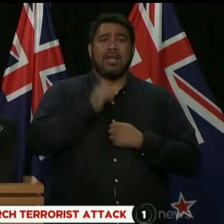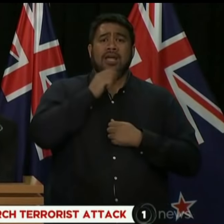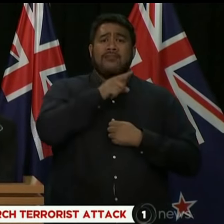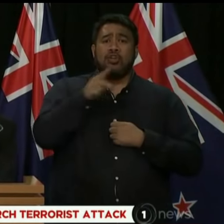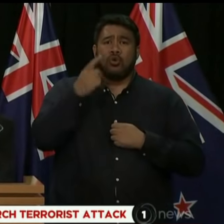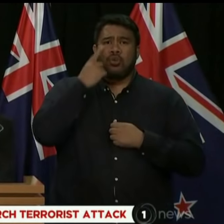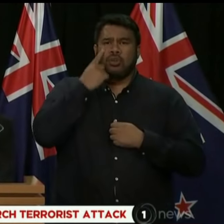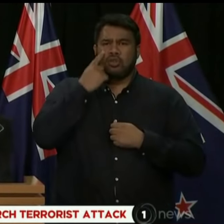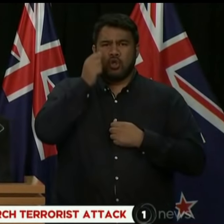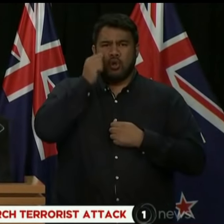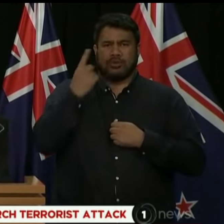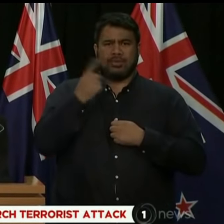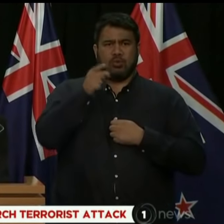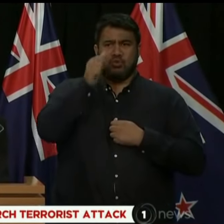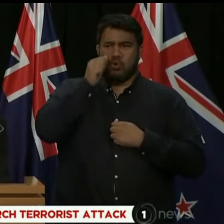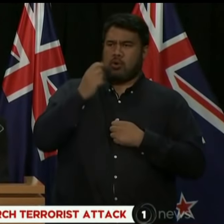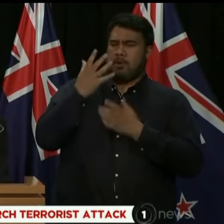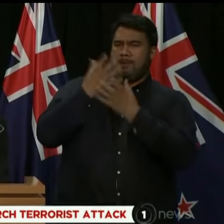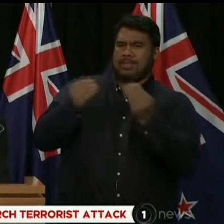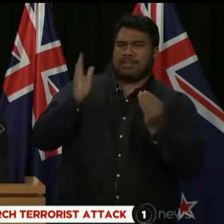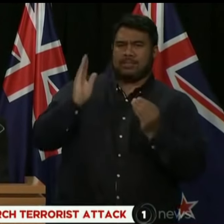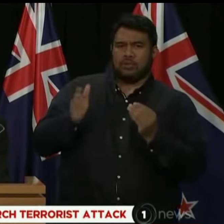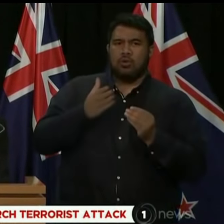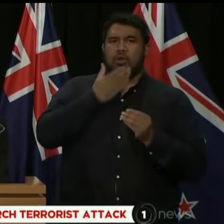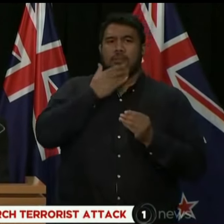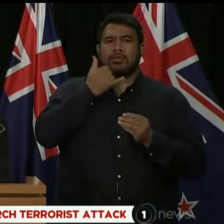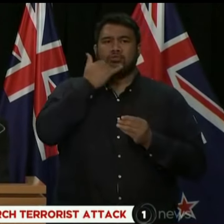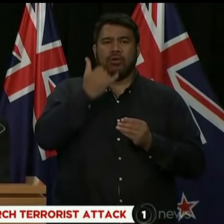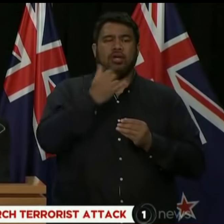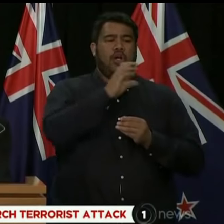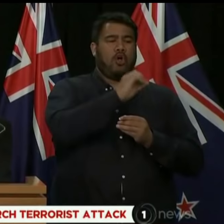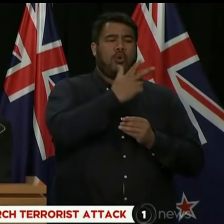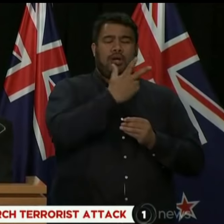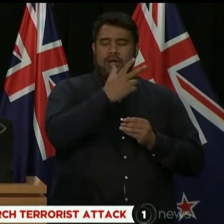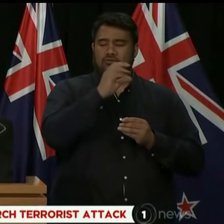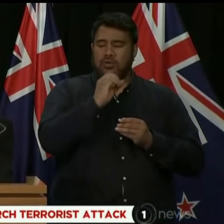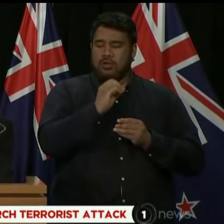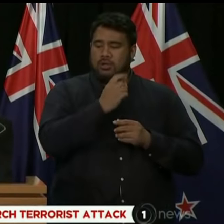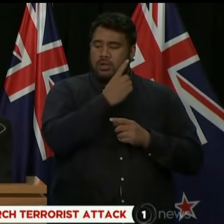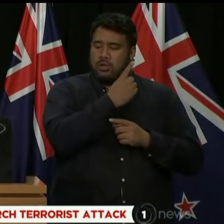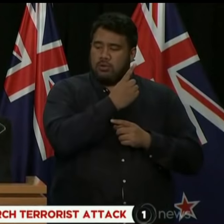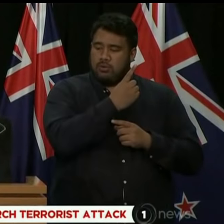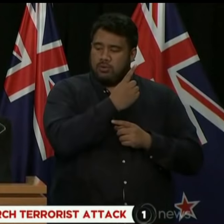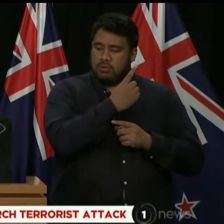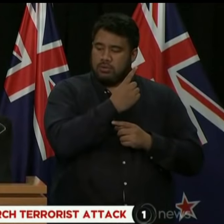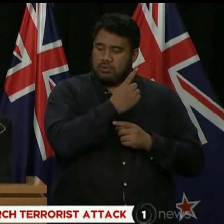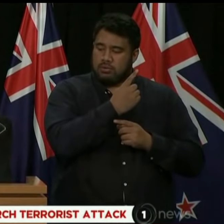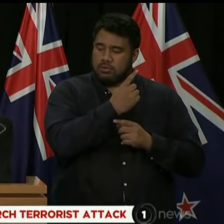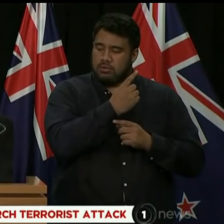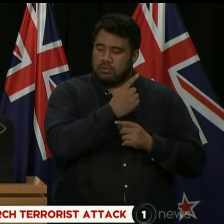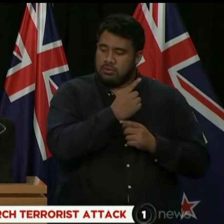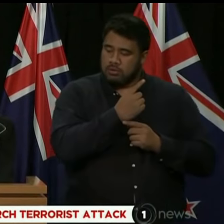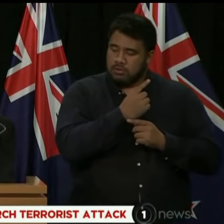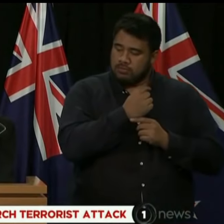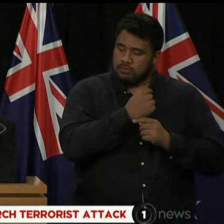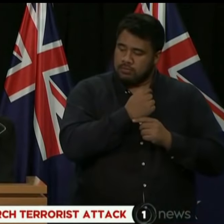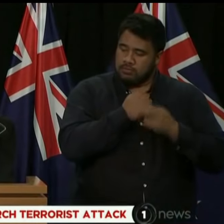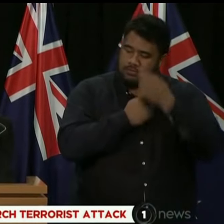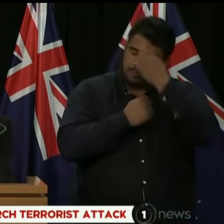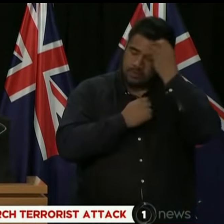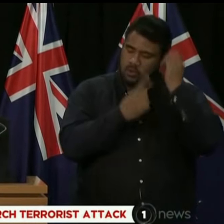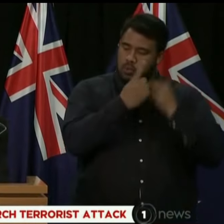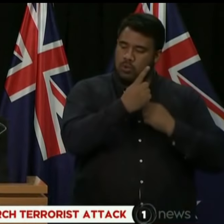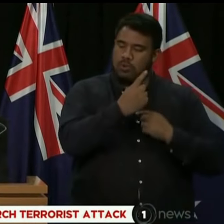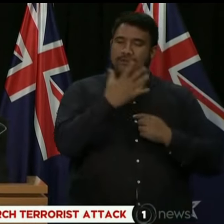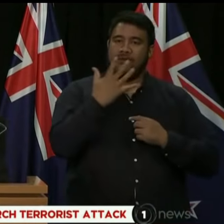persons. 0800 115019. And a website, Restoring Family